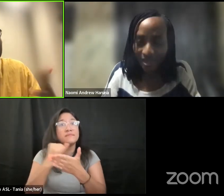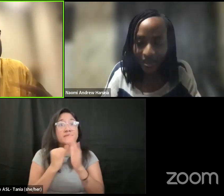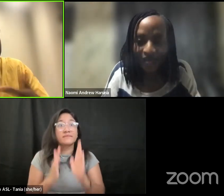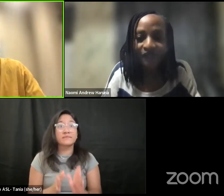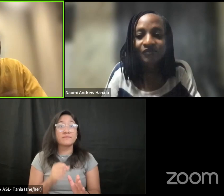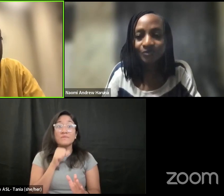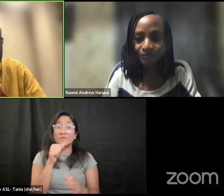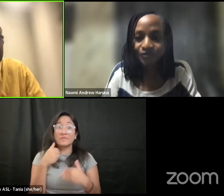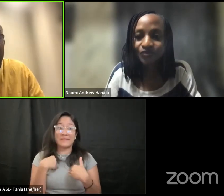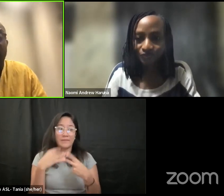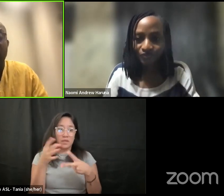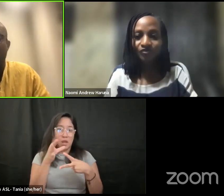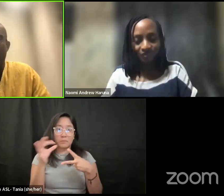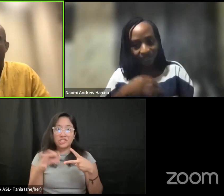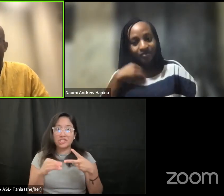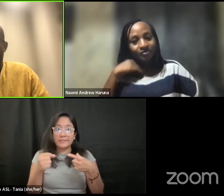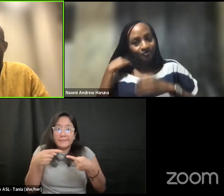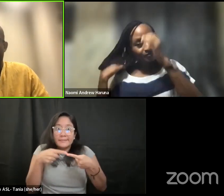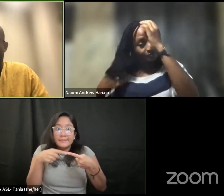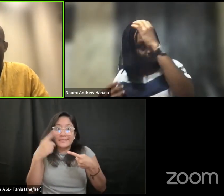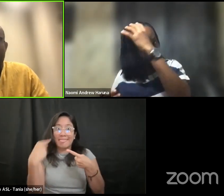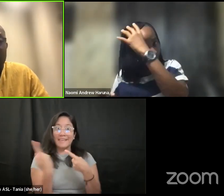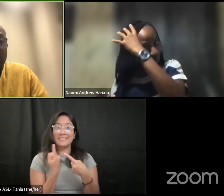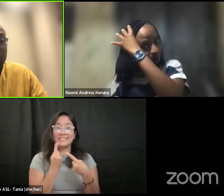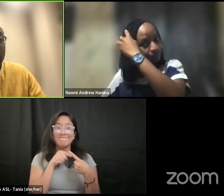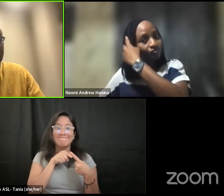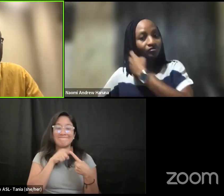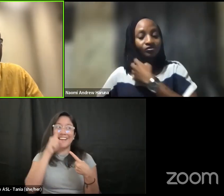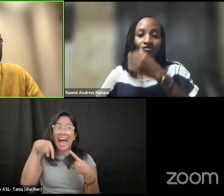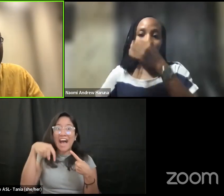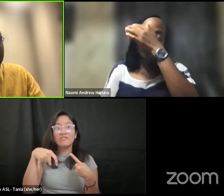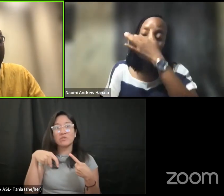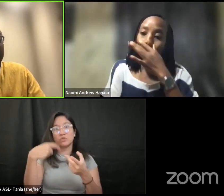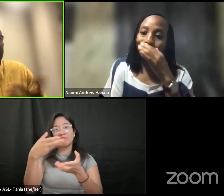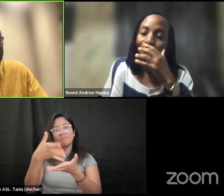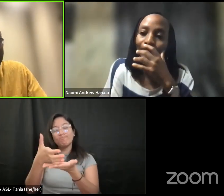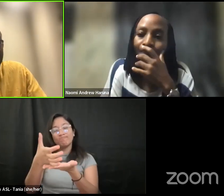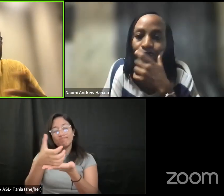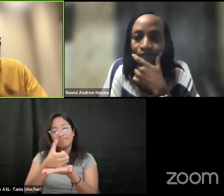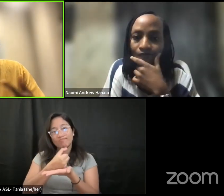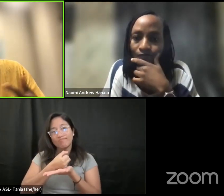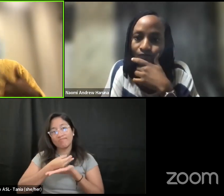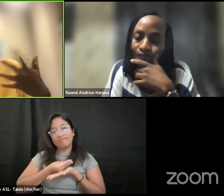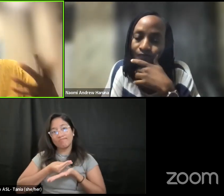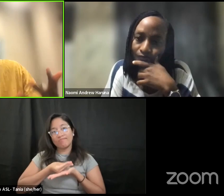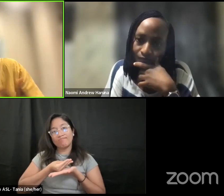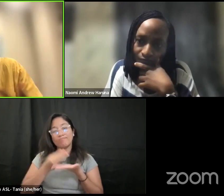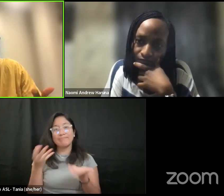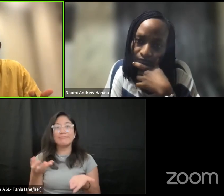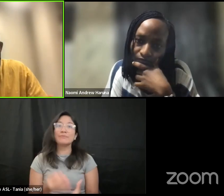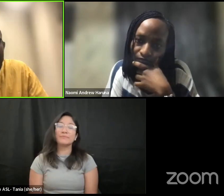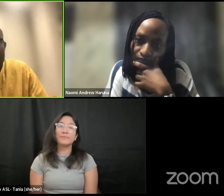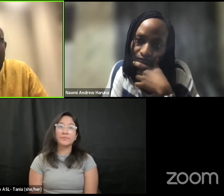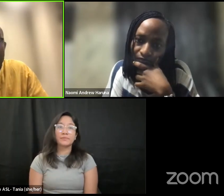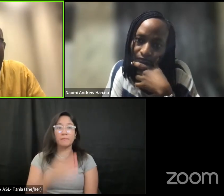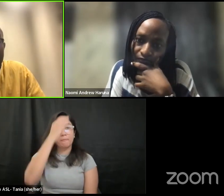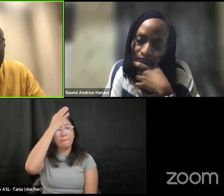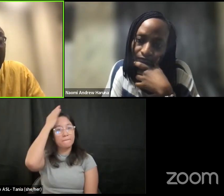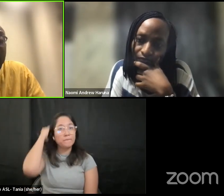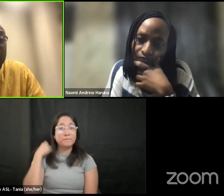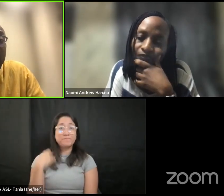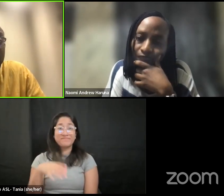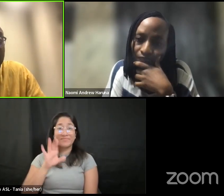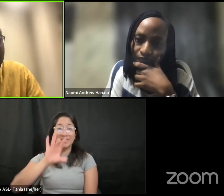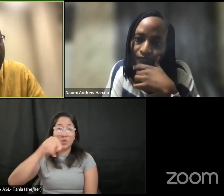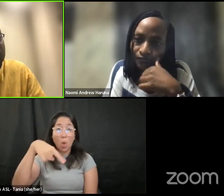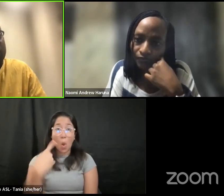at least that's the only choice they think they have right um or that's the only expose or idea that they have at that point in time